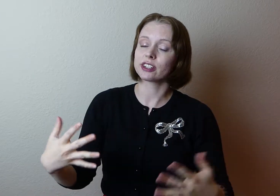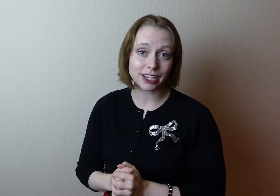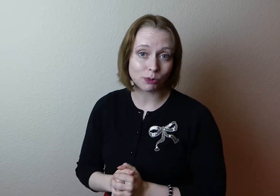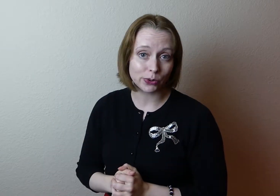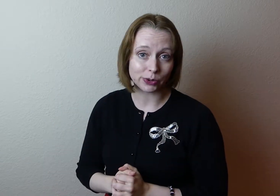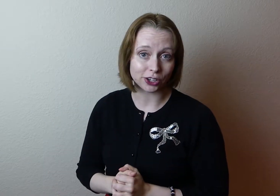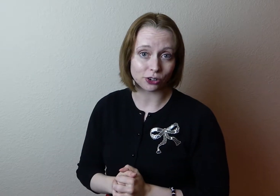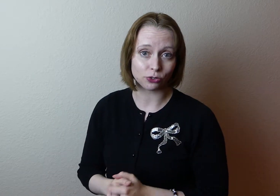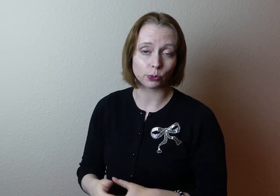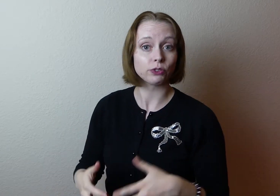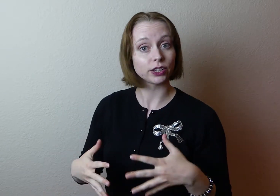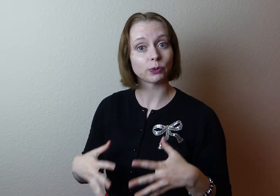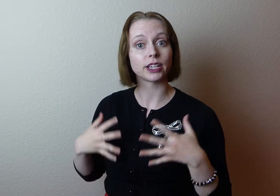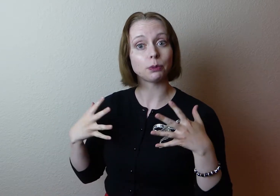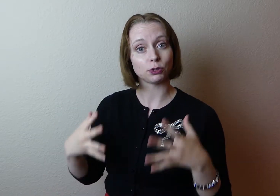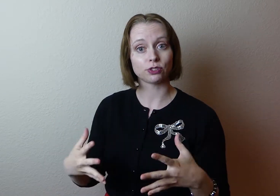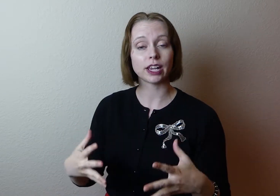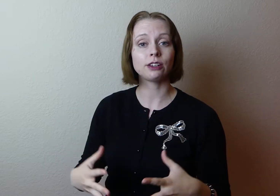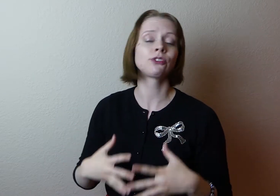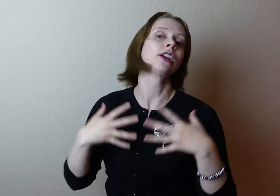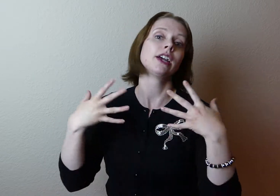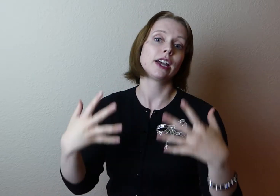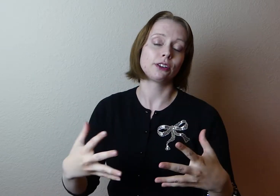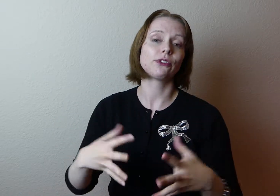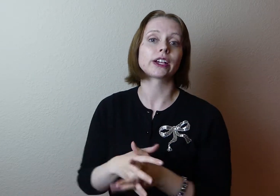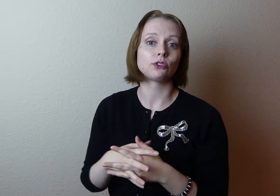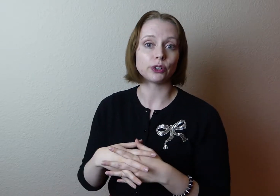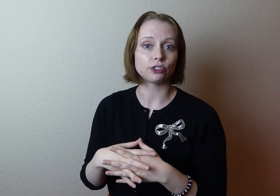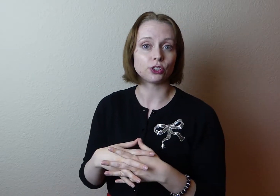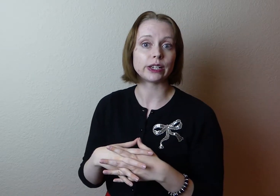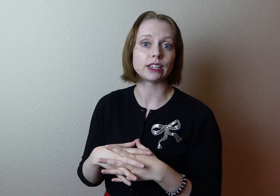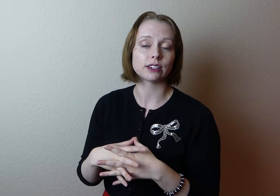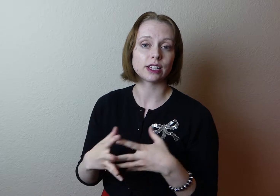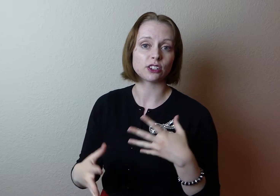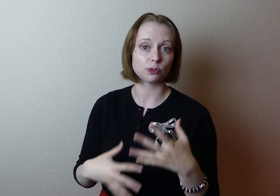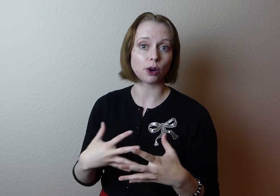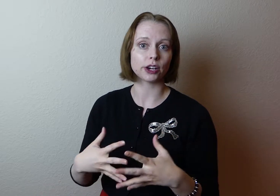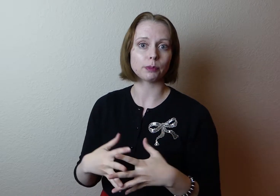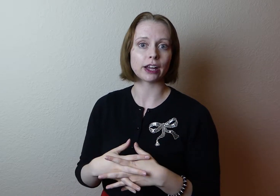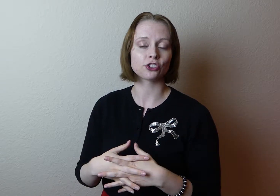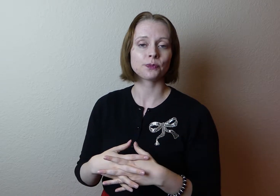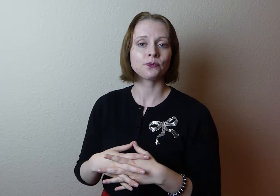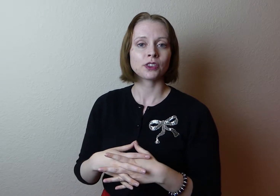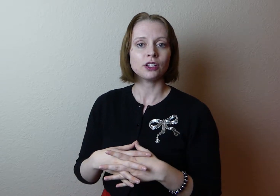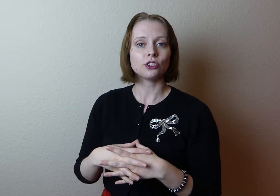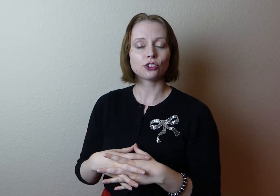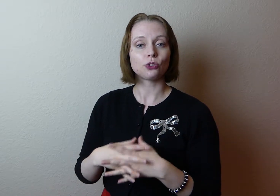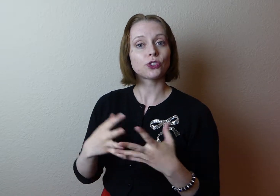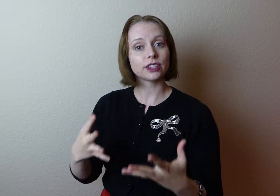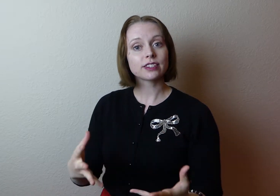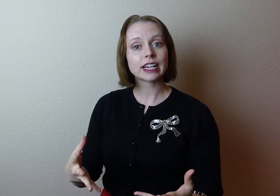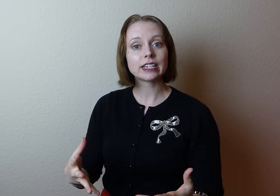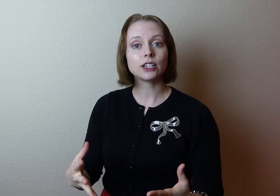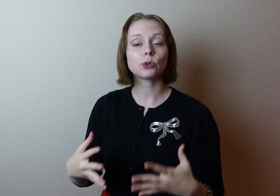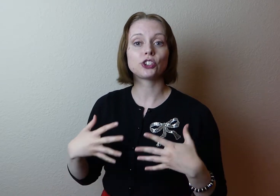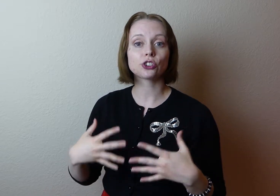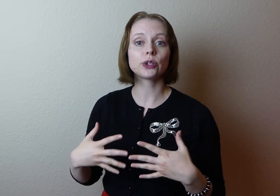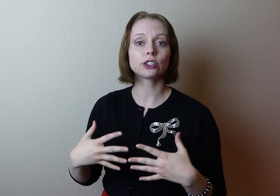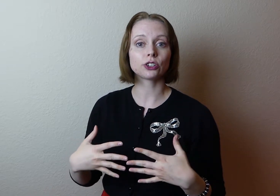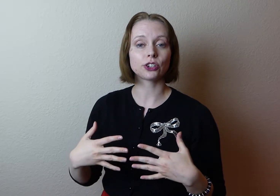Not what we want to go for. We really want to keep you safe and effective when you're doing this in a sparring match. So for this technique, we're just going to learn